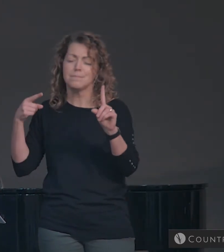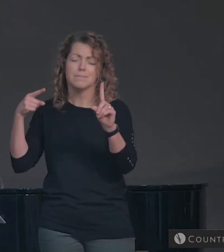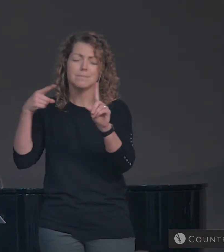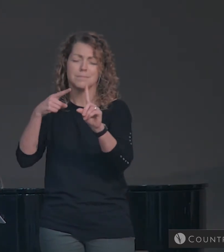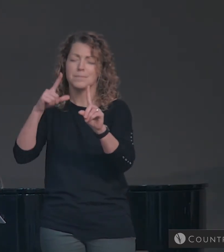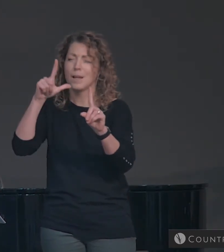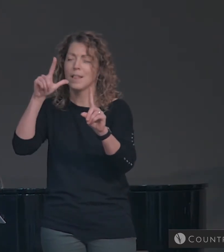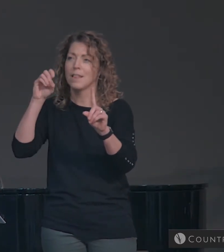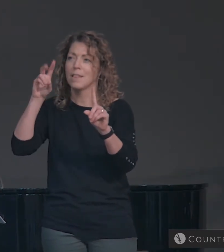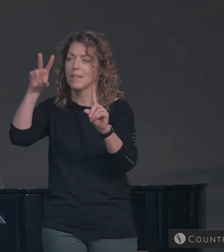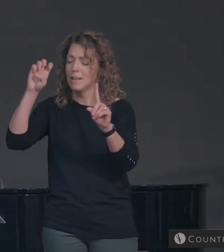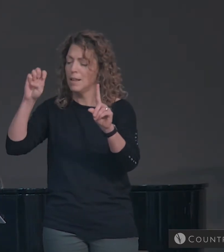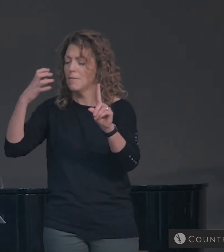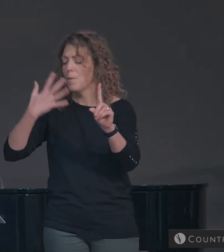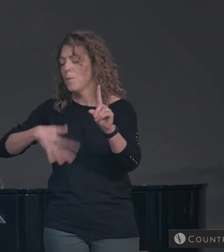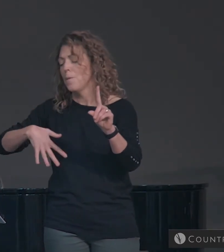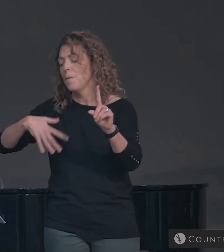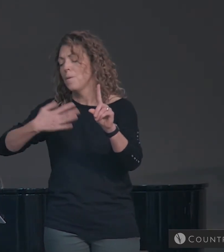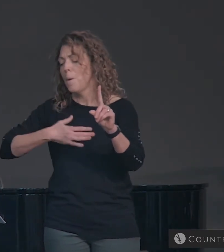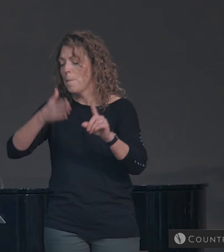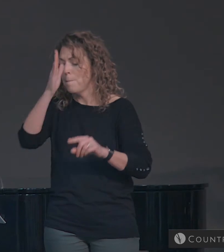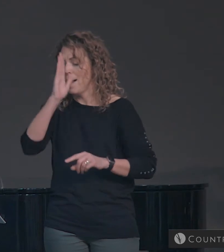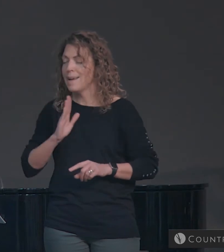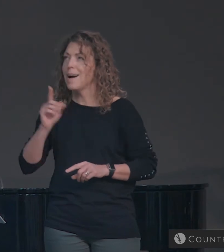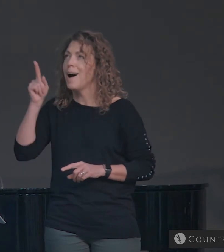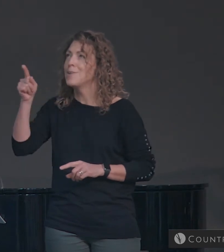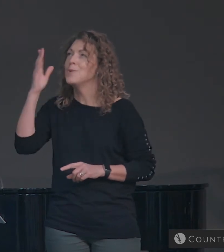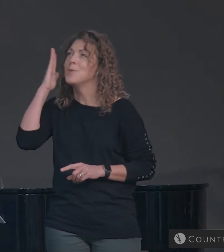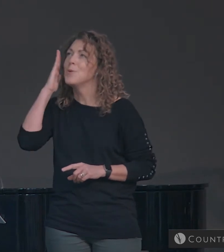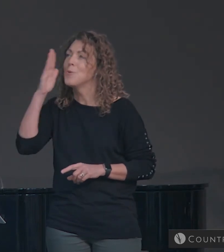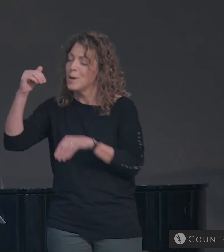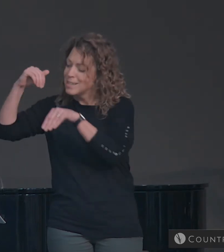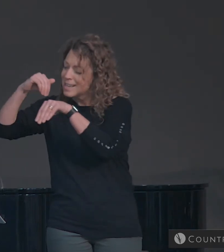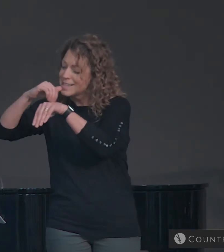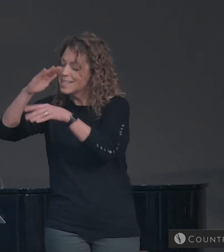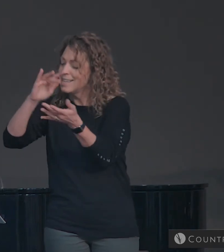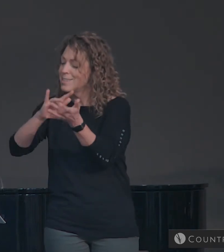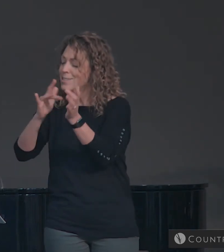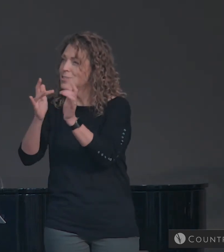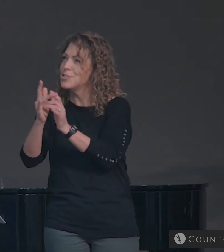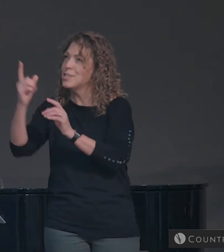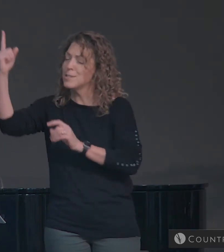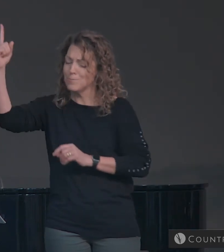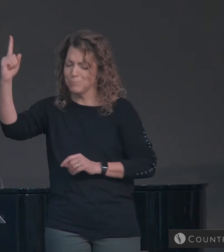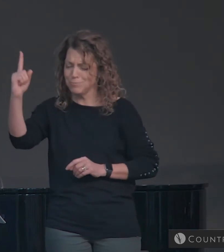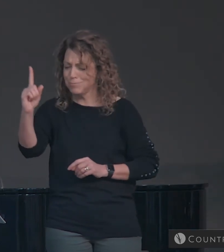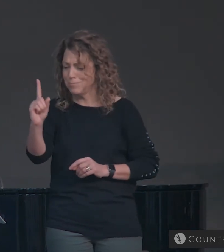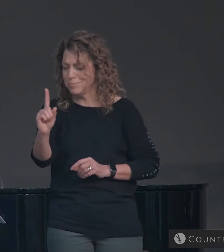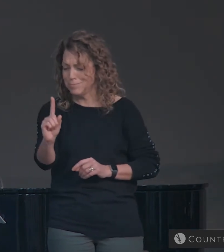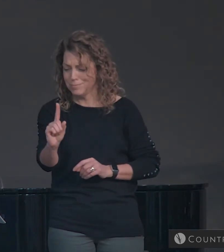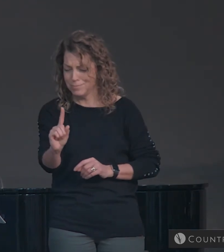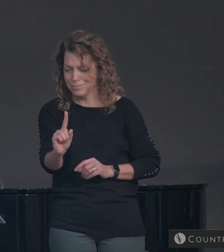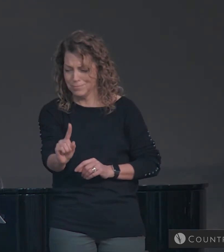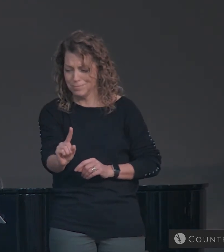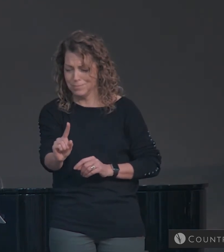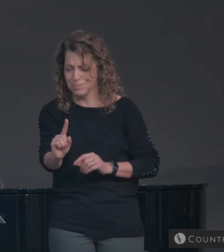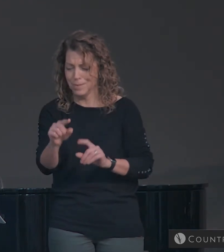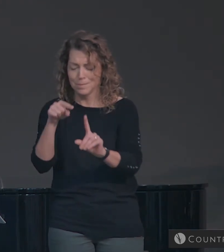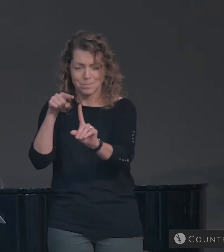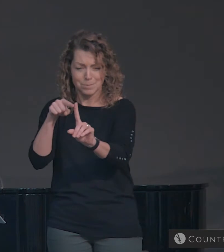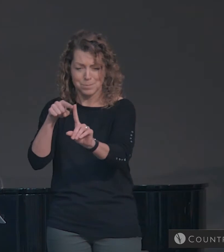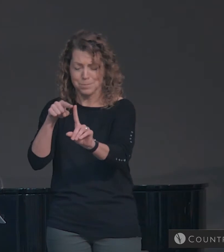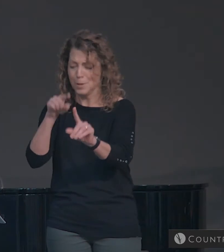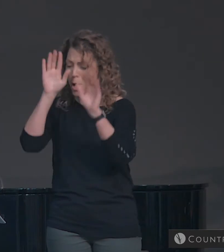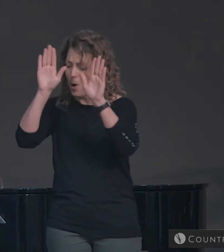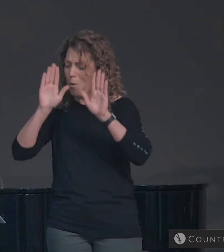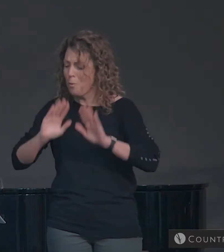What love, my God, would bring you down to earth. What king